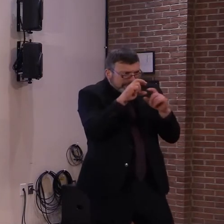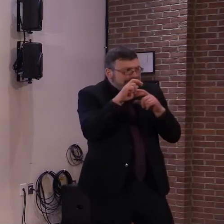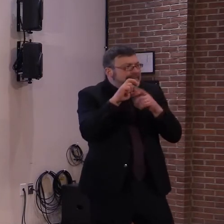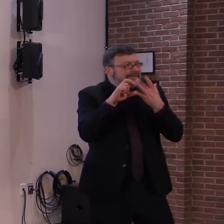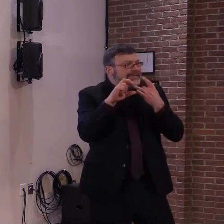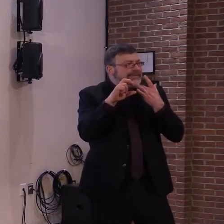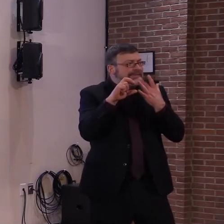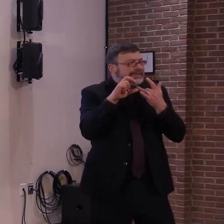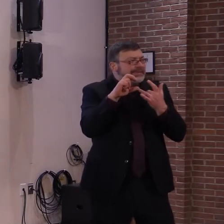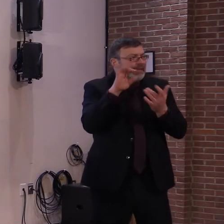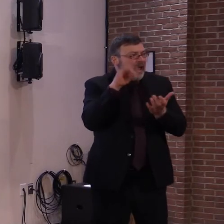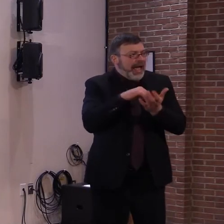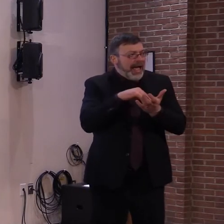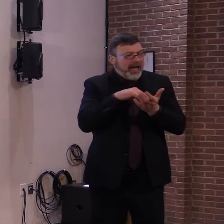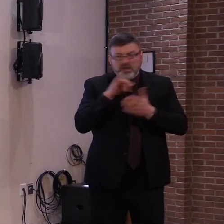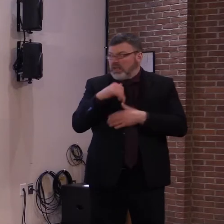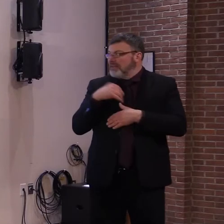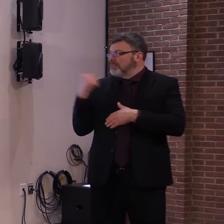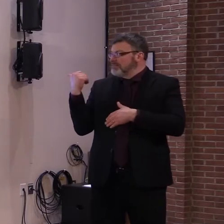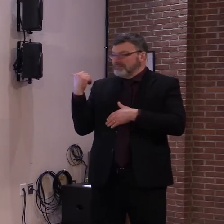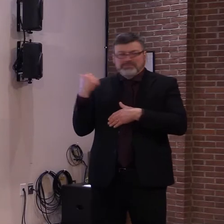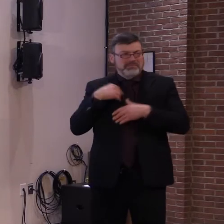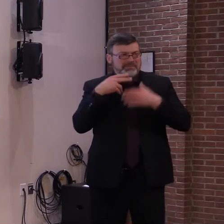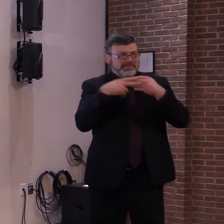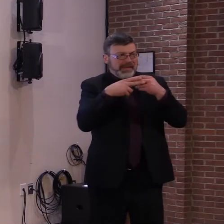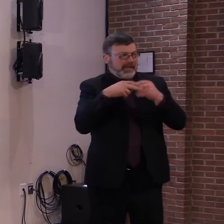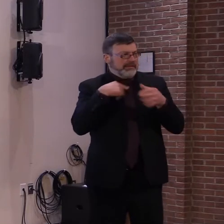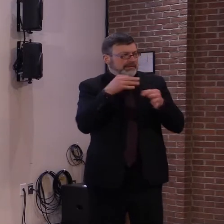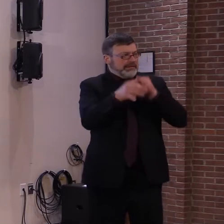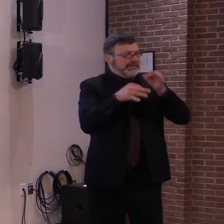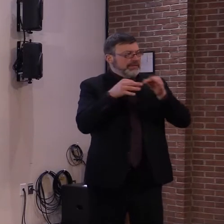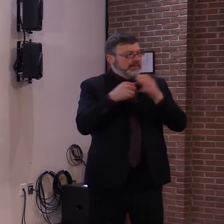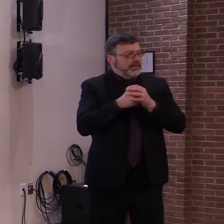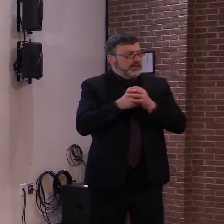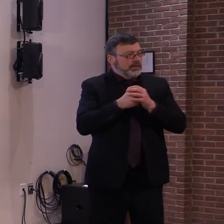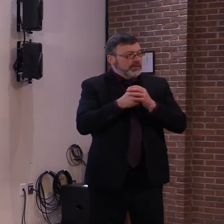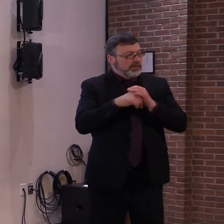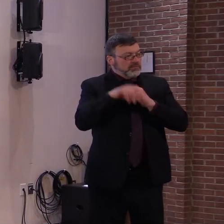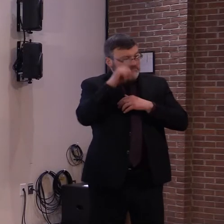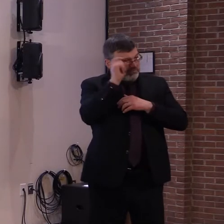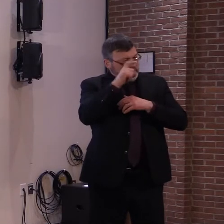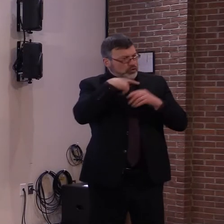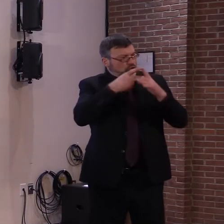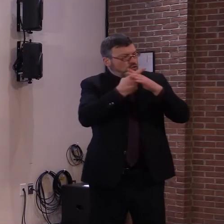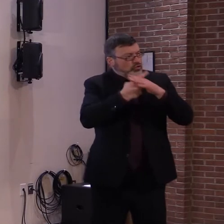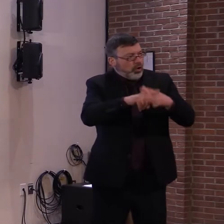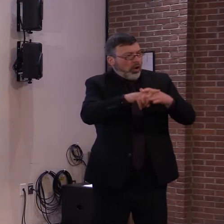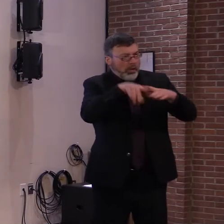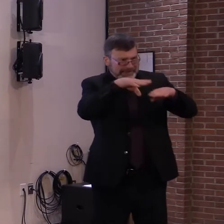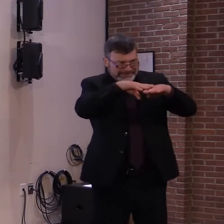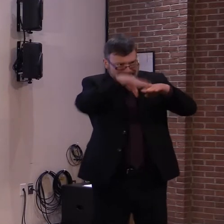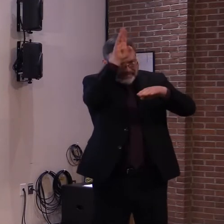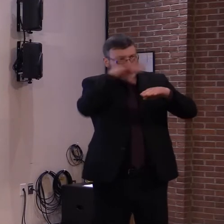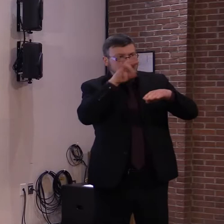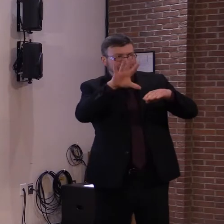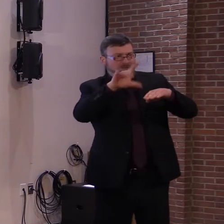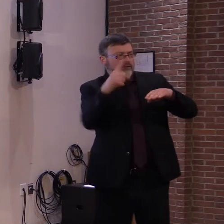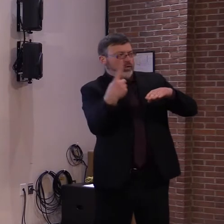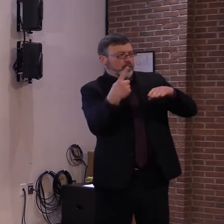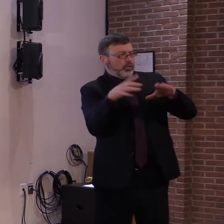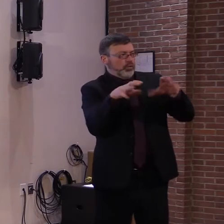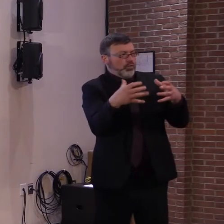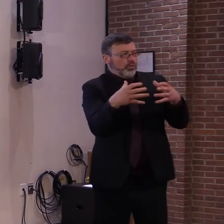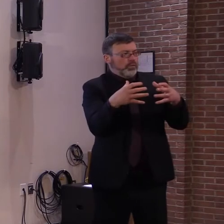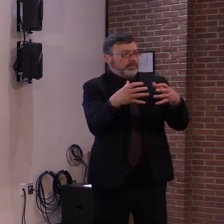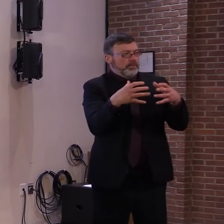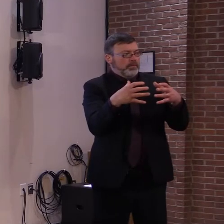here and the reason why we are choosing 75 and above and, in essence, 65 and above in this